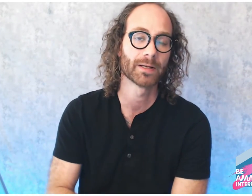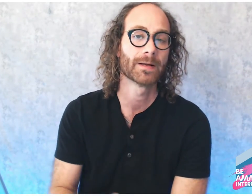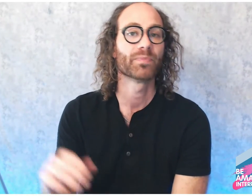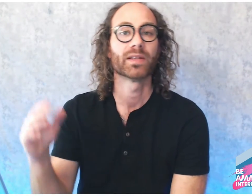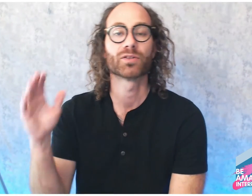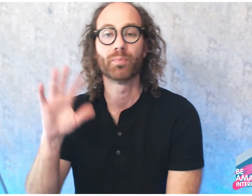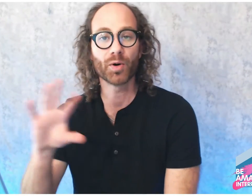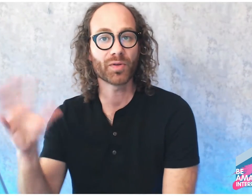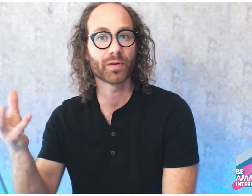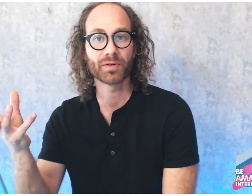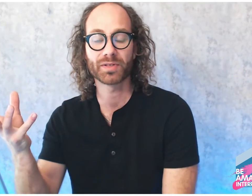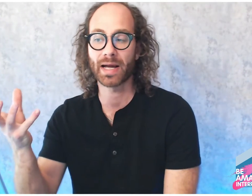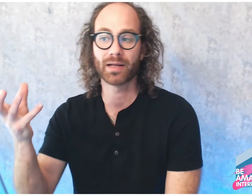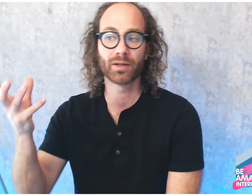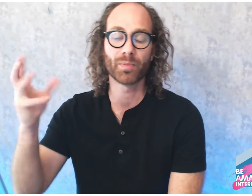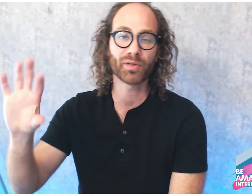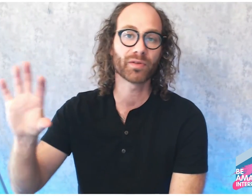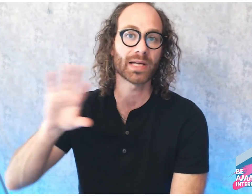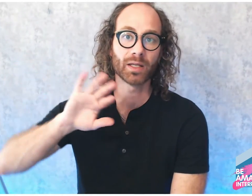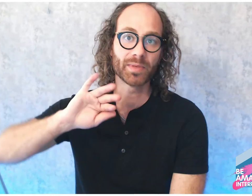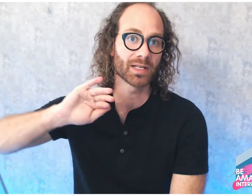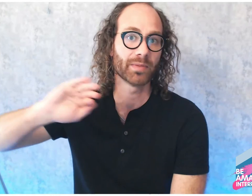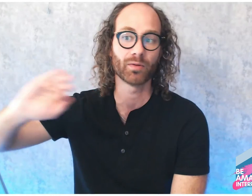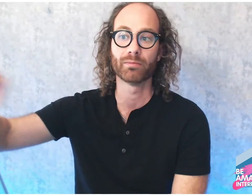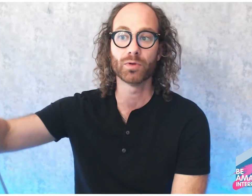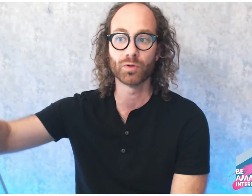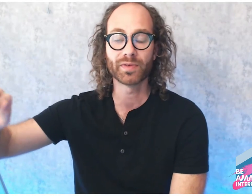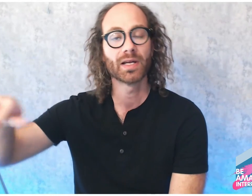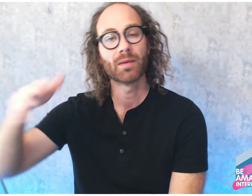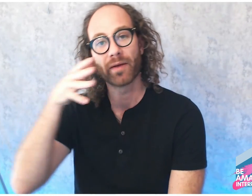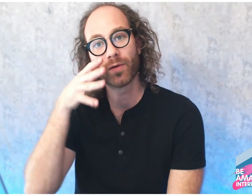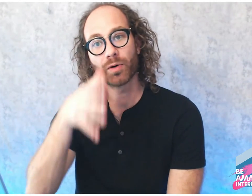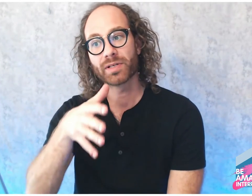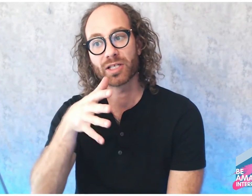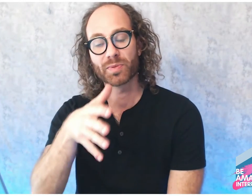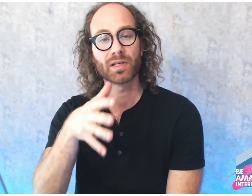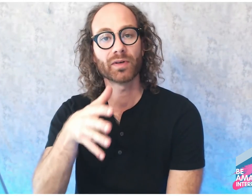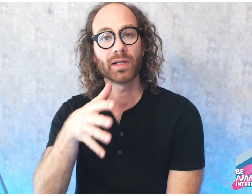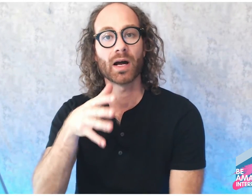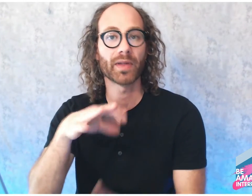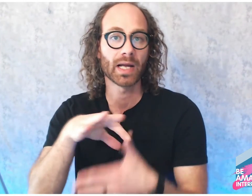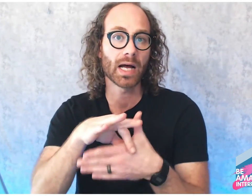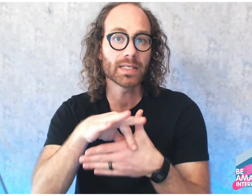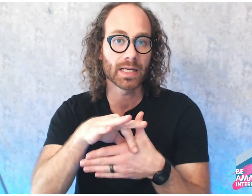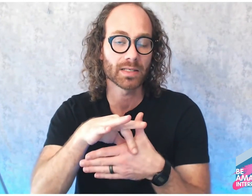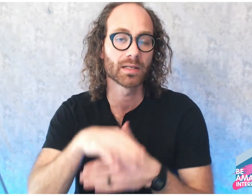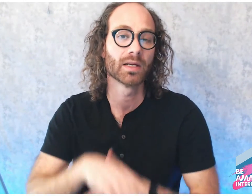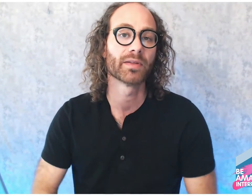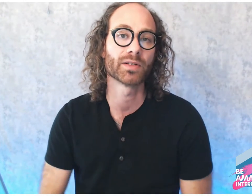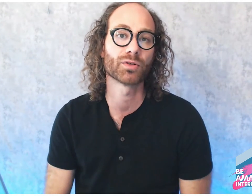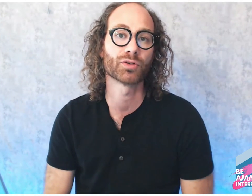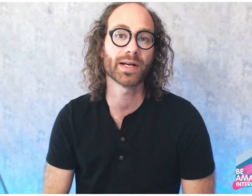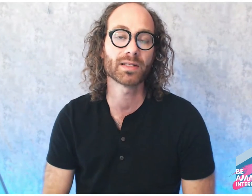So both of those elements can be removed. By focusing specifically on the content that you're translating,